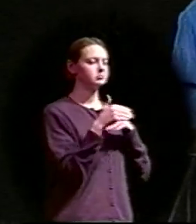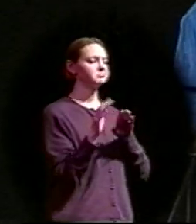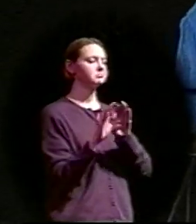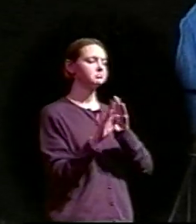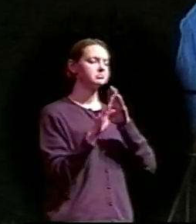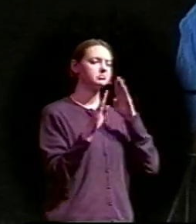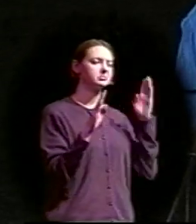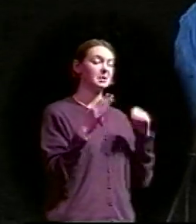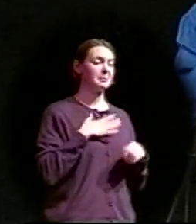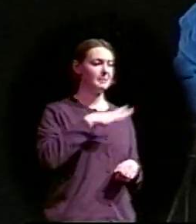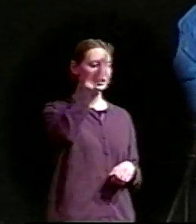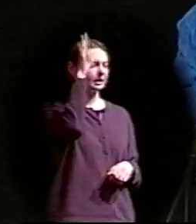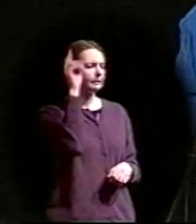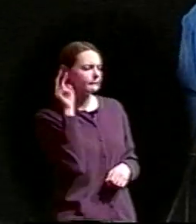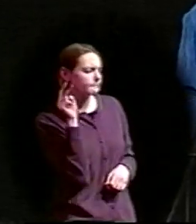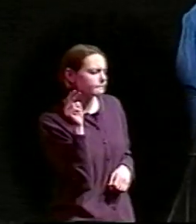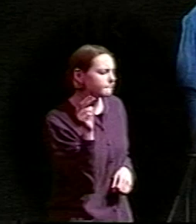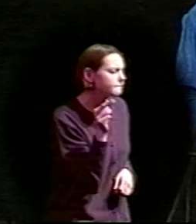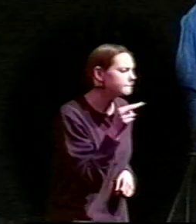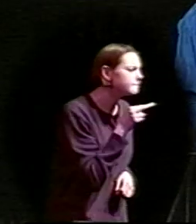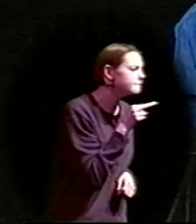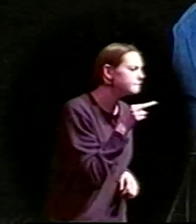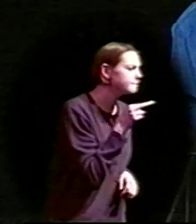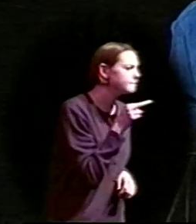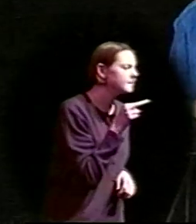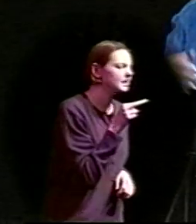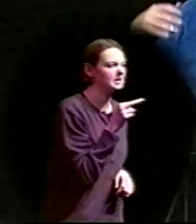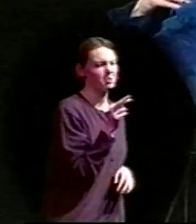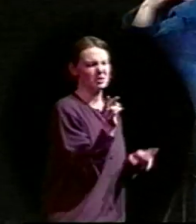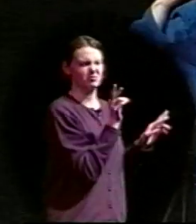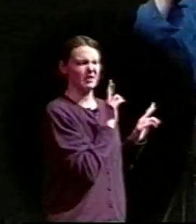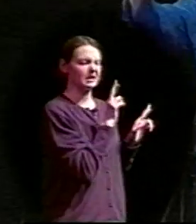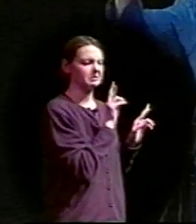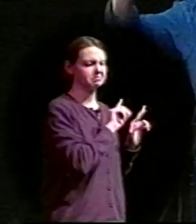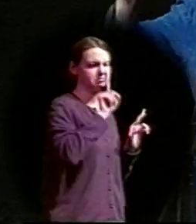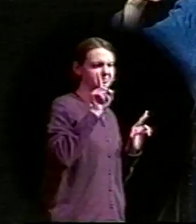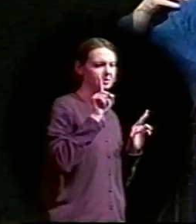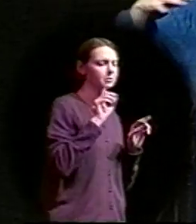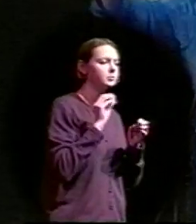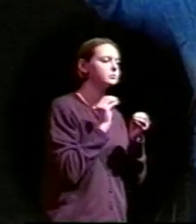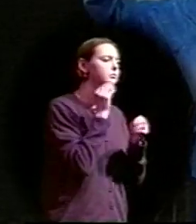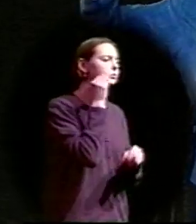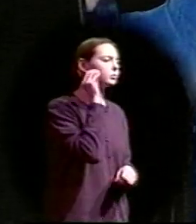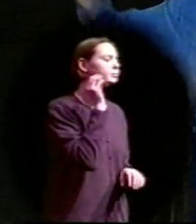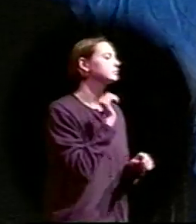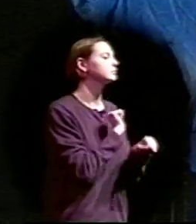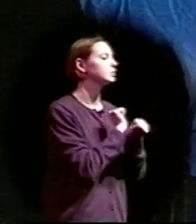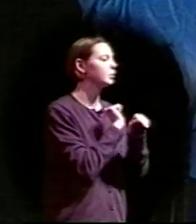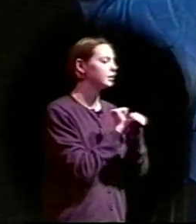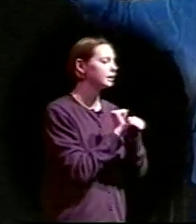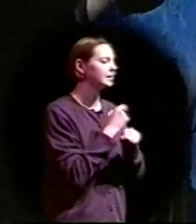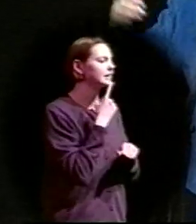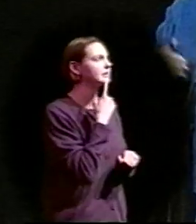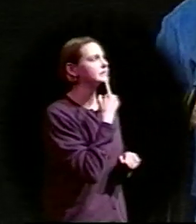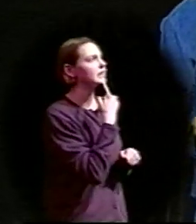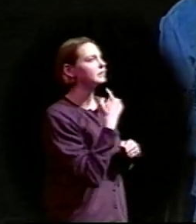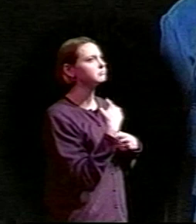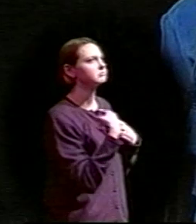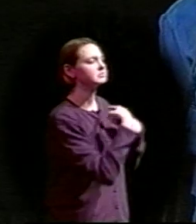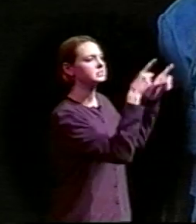peeked his head in, straightening his tie, he was getting ready to go to work. And he sort of spoke into the air of the bedroom. And he said,